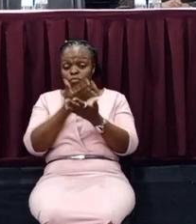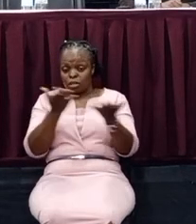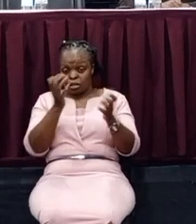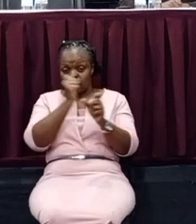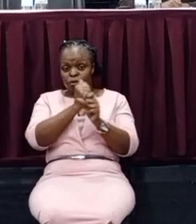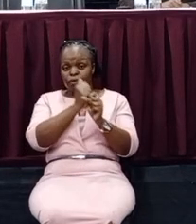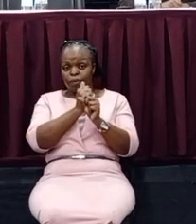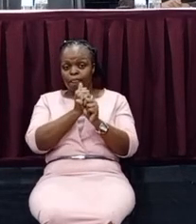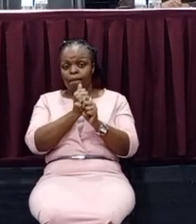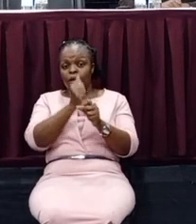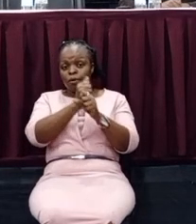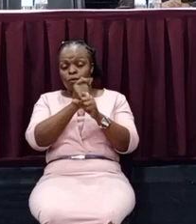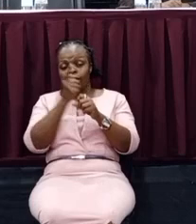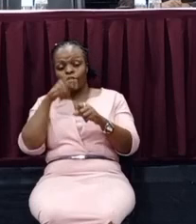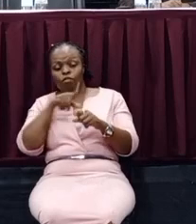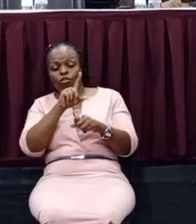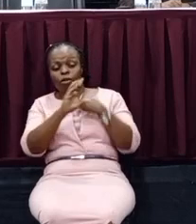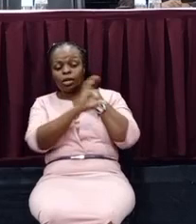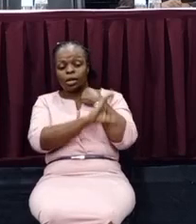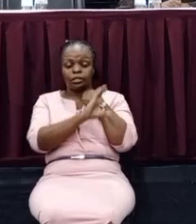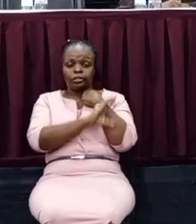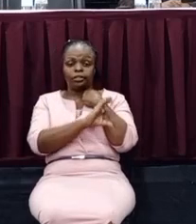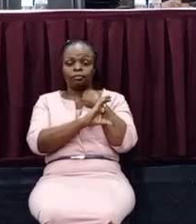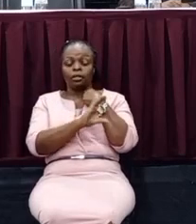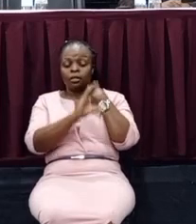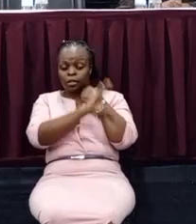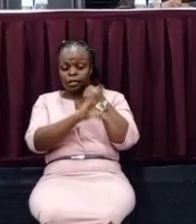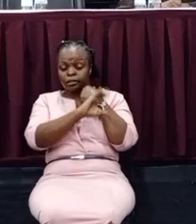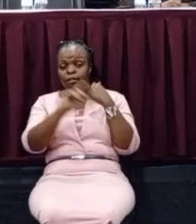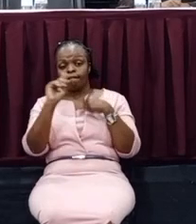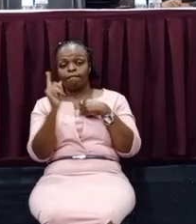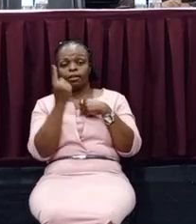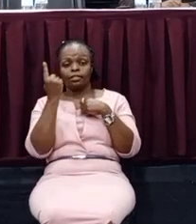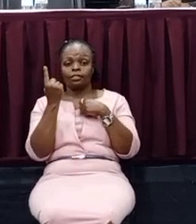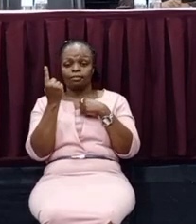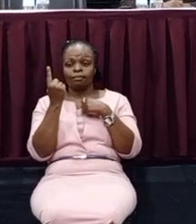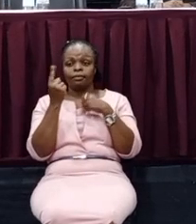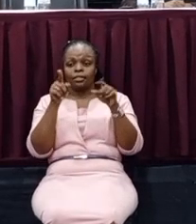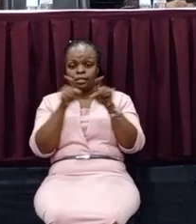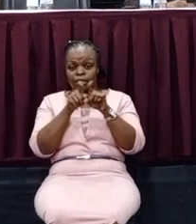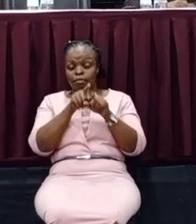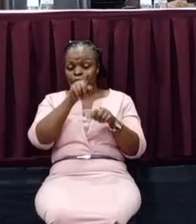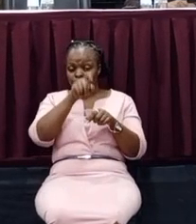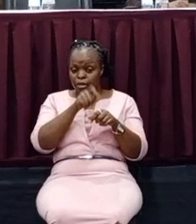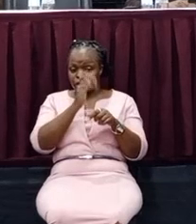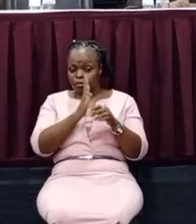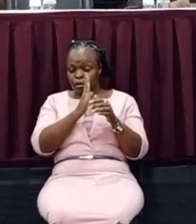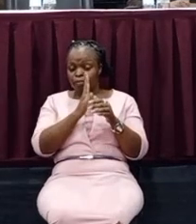we are doing it for our country. Our country comes first, and we must bequeath ourselves and